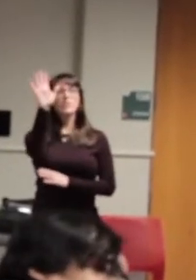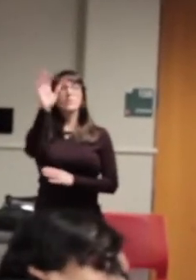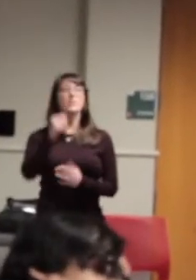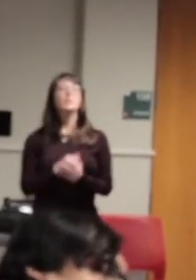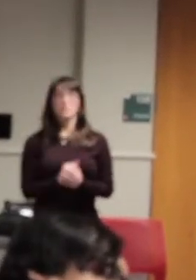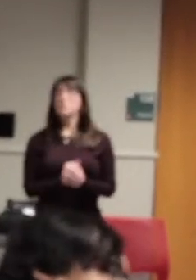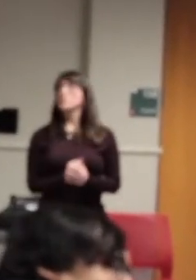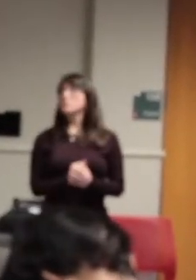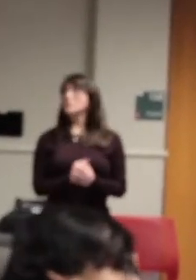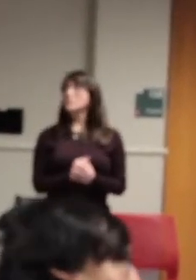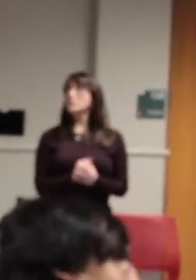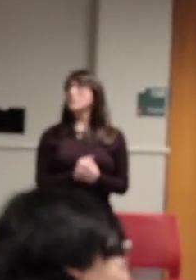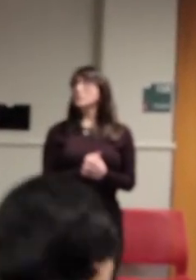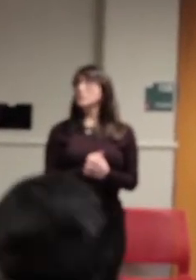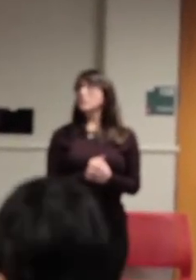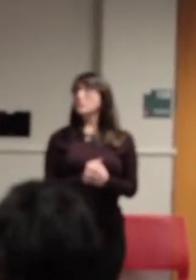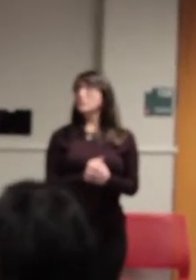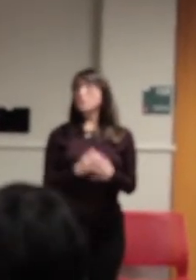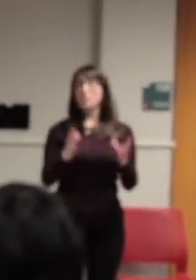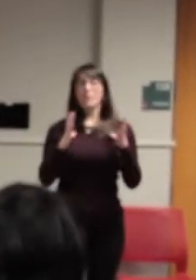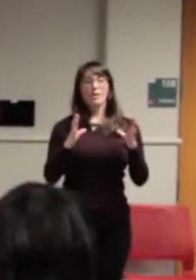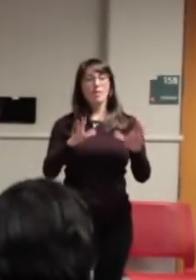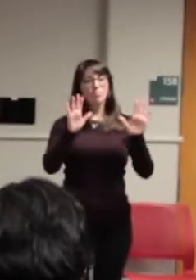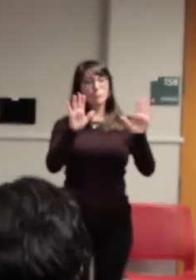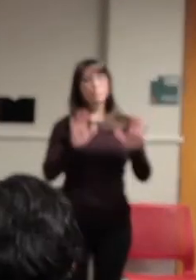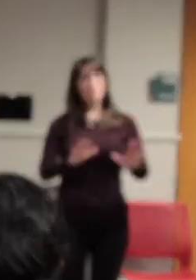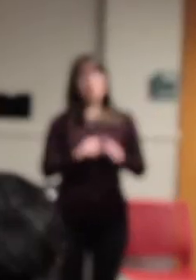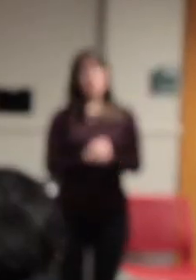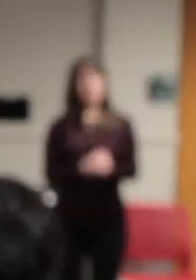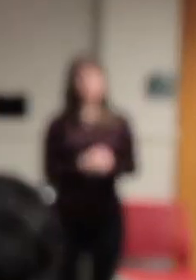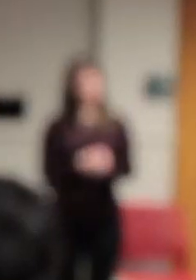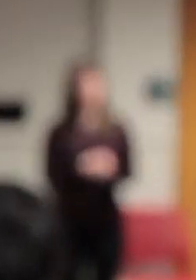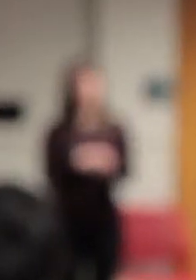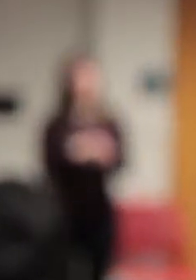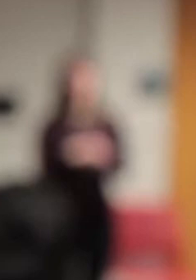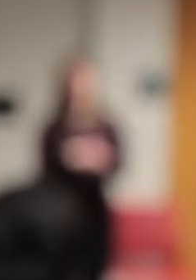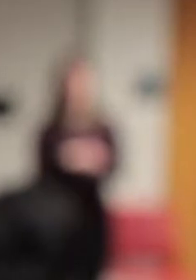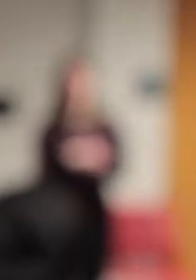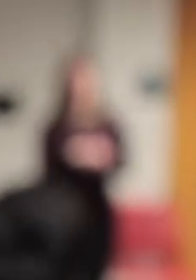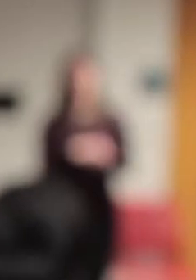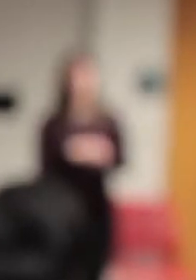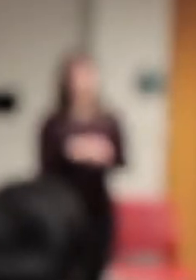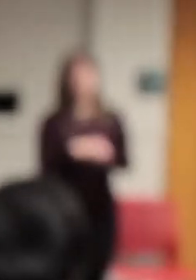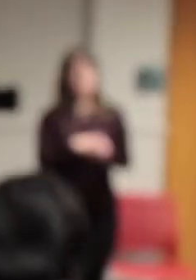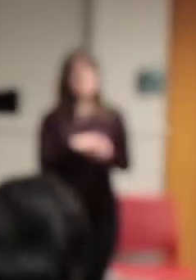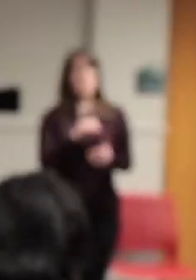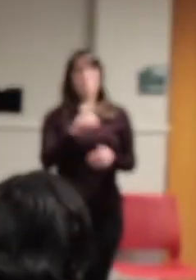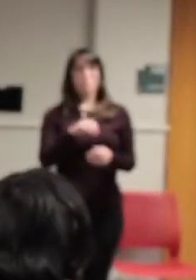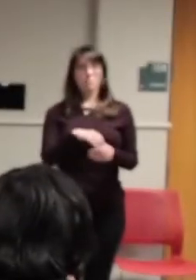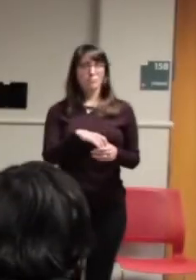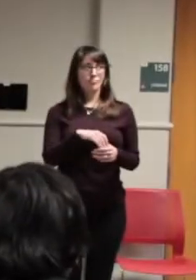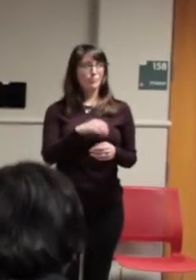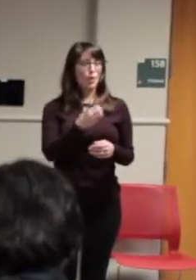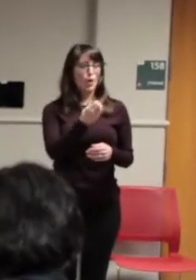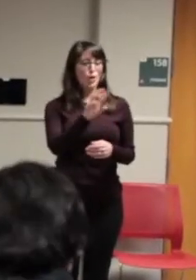Awesome. What are you studying? some curiosity. Criminal justice. Criminal justice.